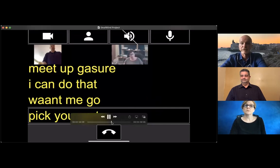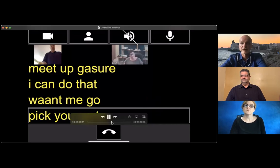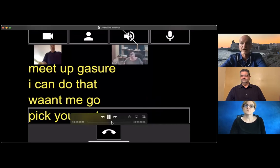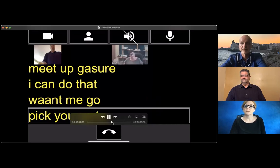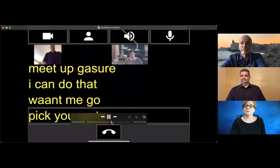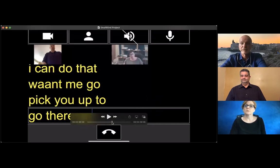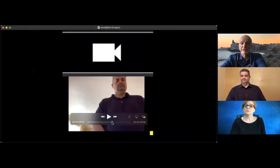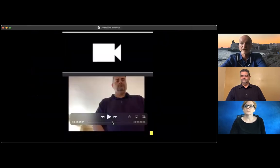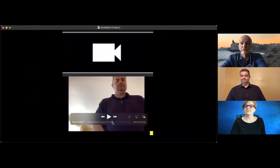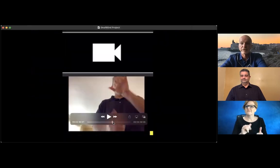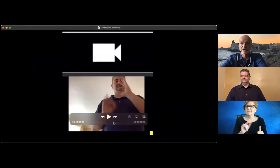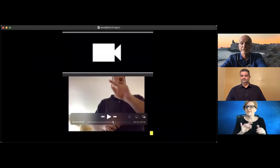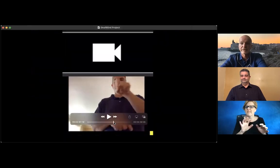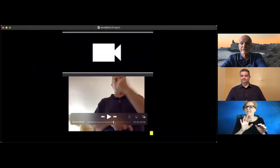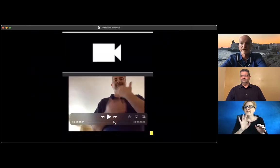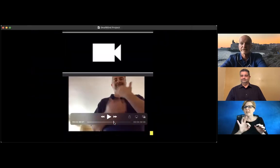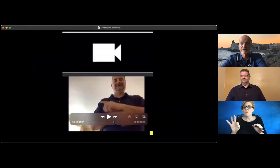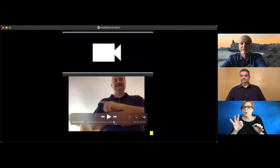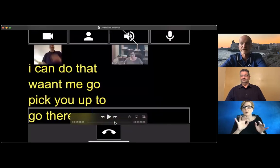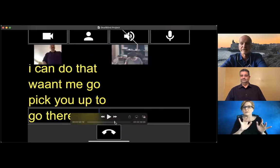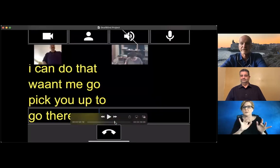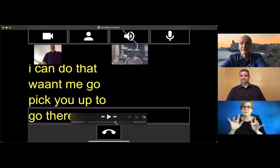What I do, I move fast forward a little bit.